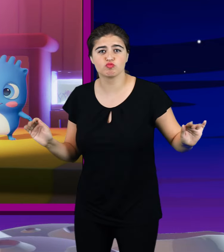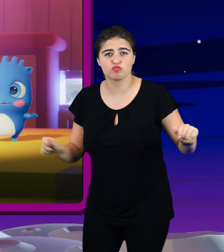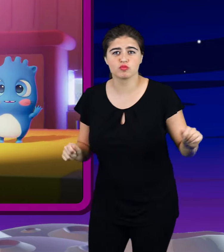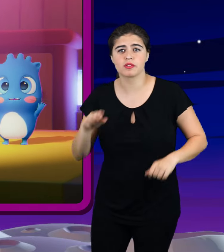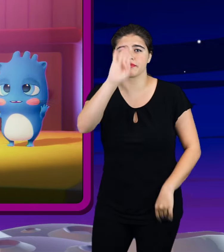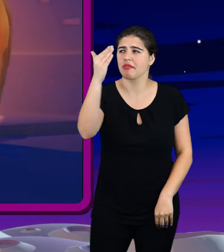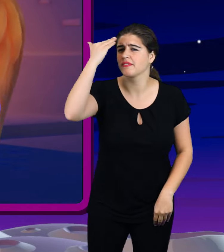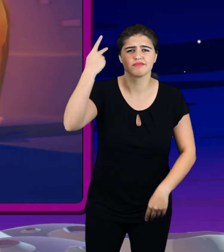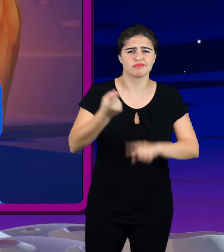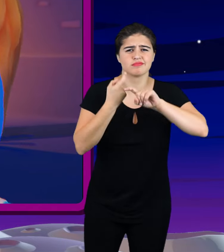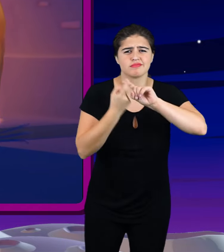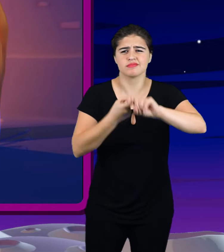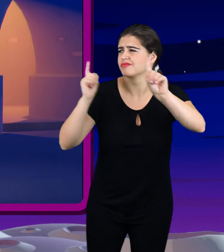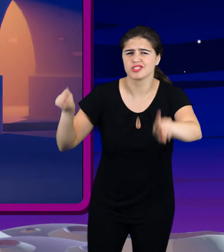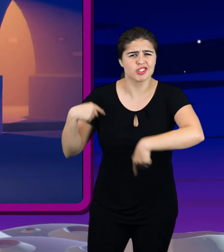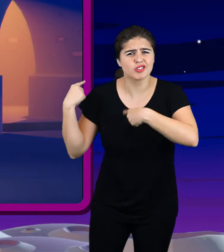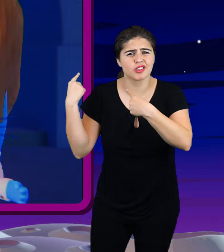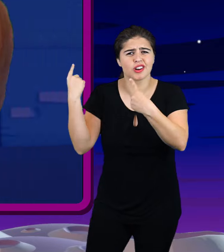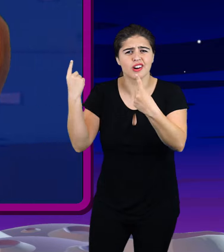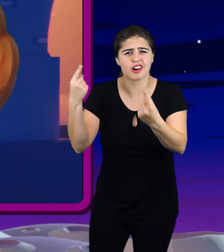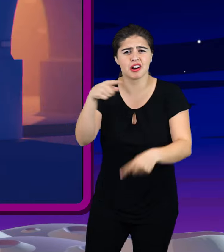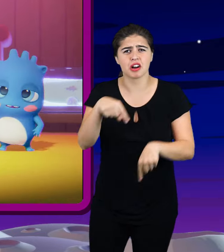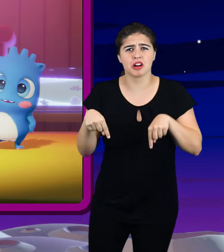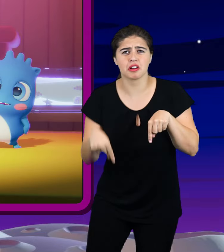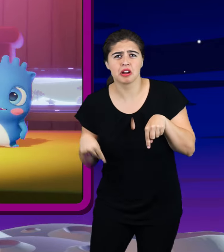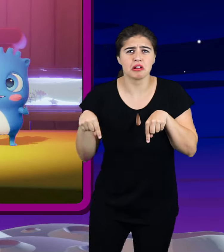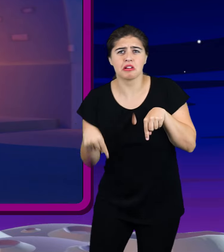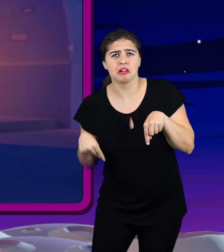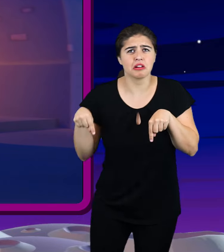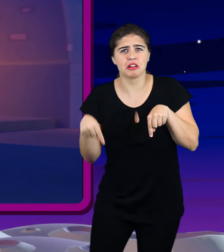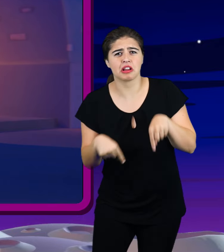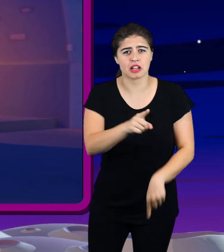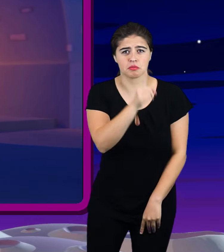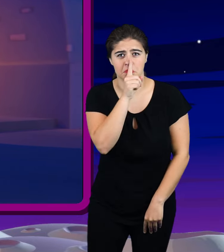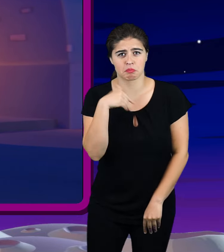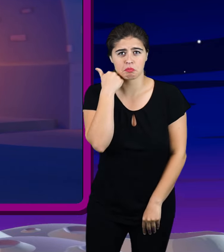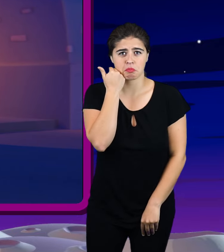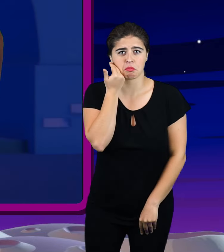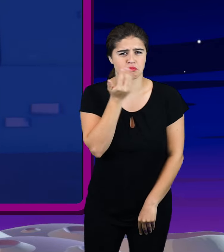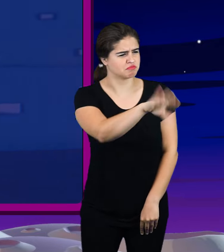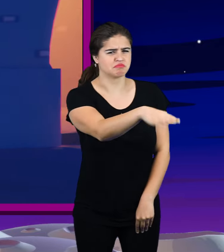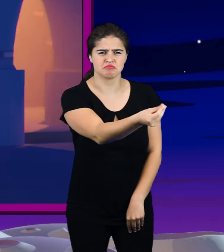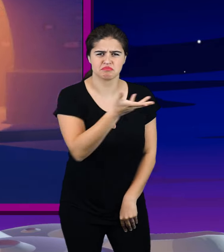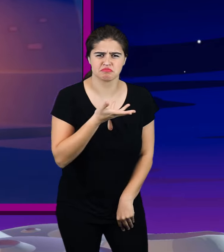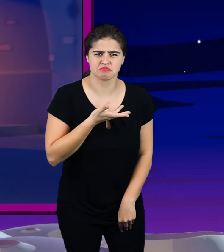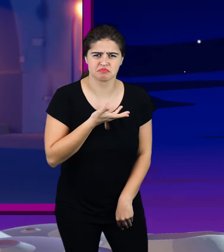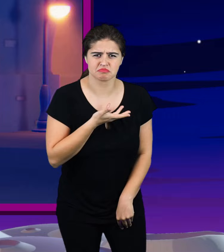each other for so long You're both been aching but you're too shy to say it